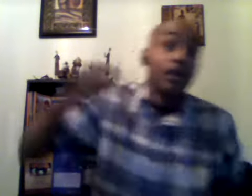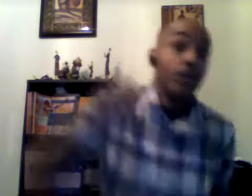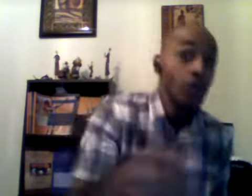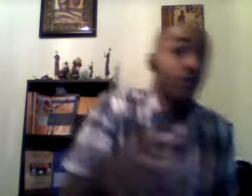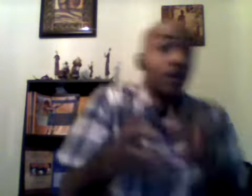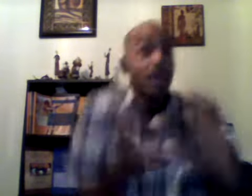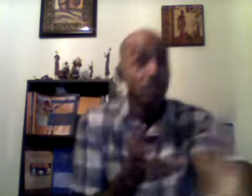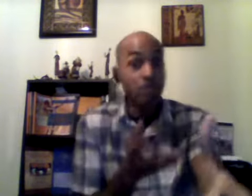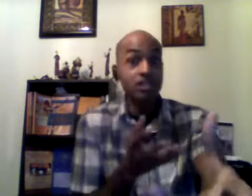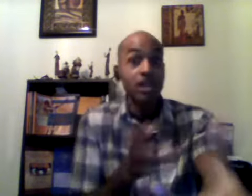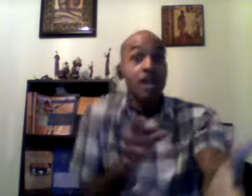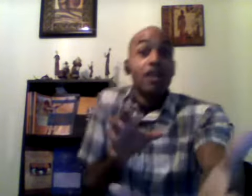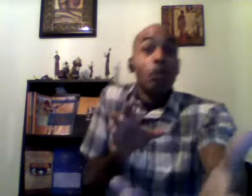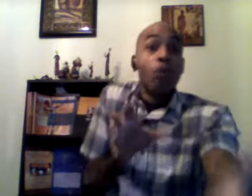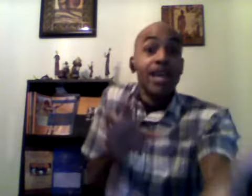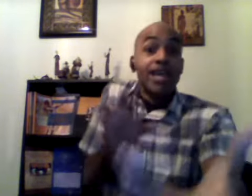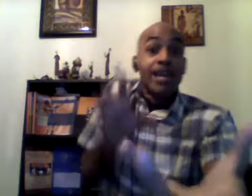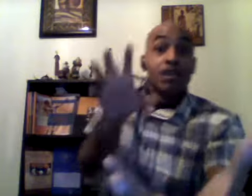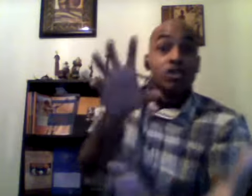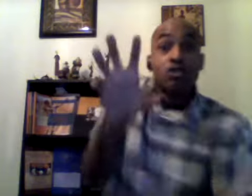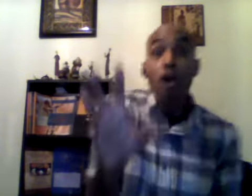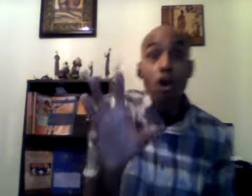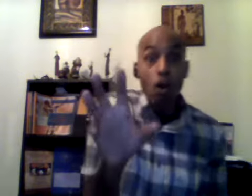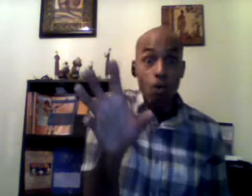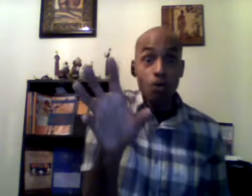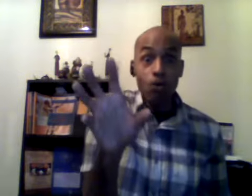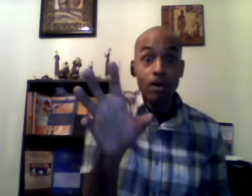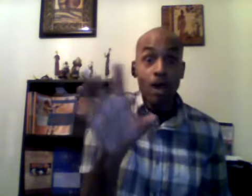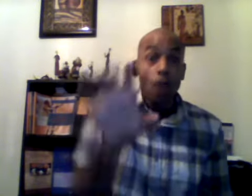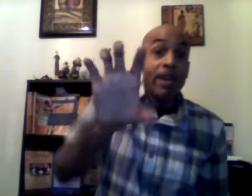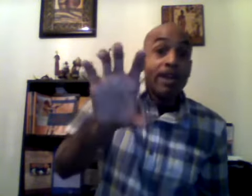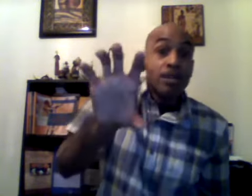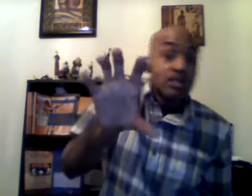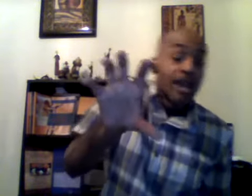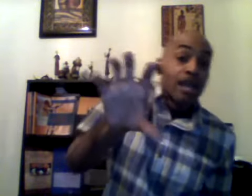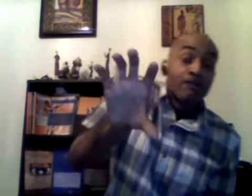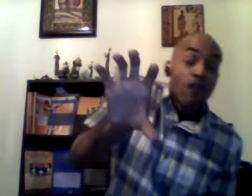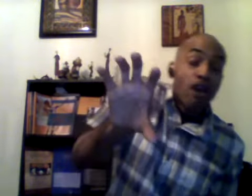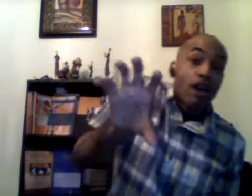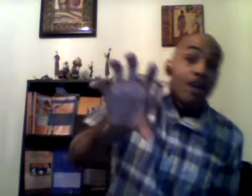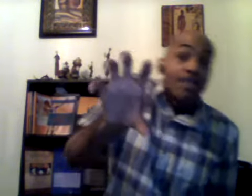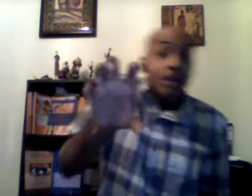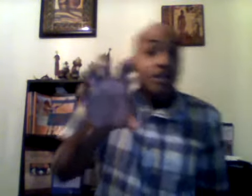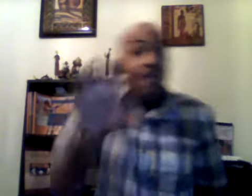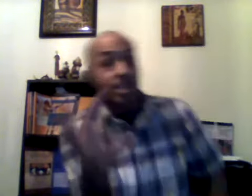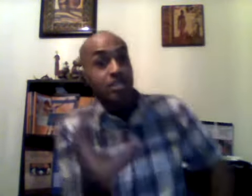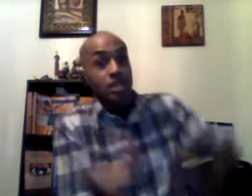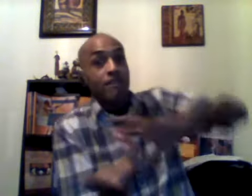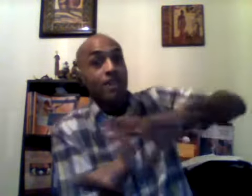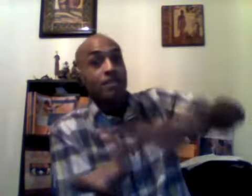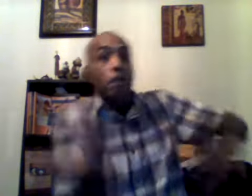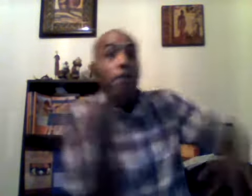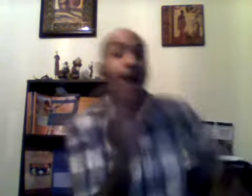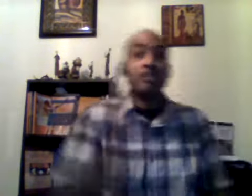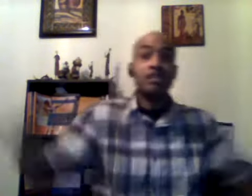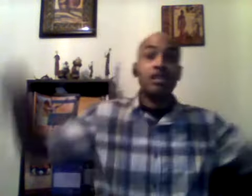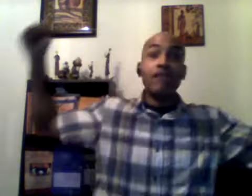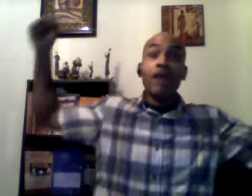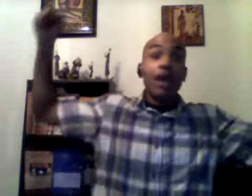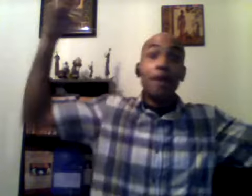human energy then we can control we can transfer that negative into positive and